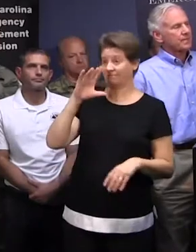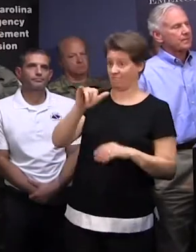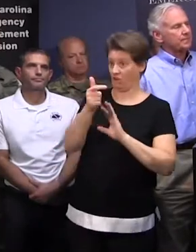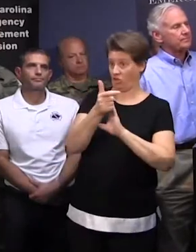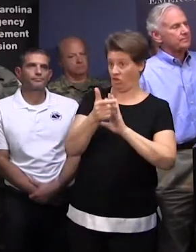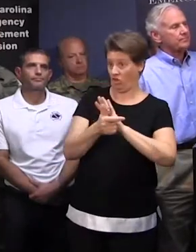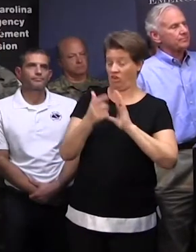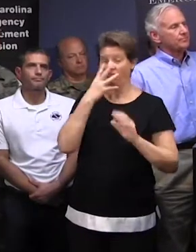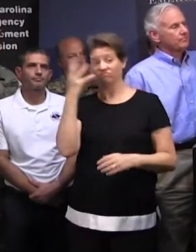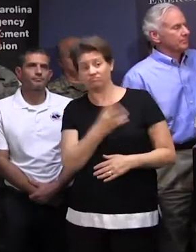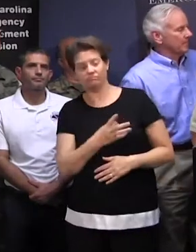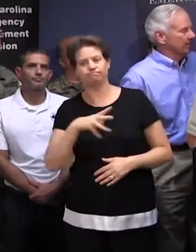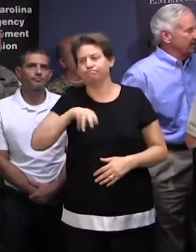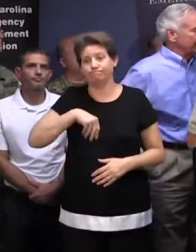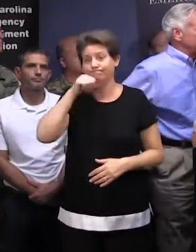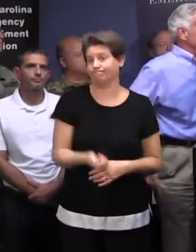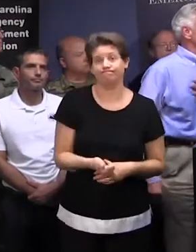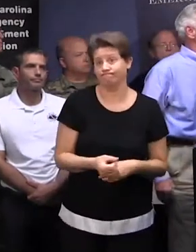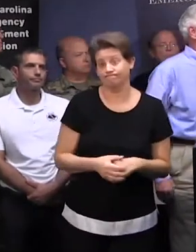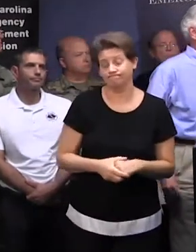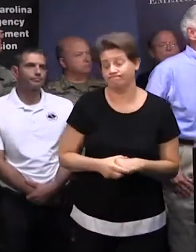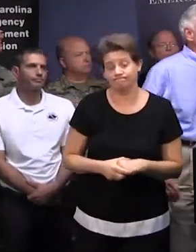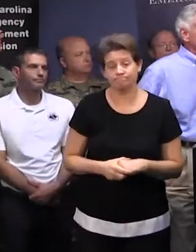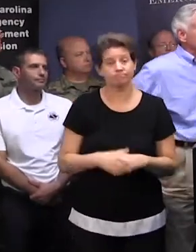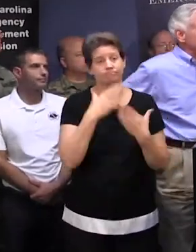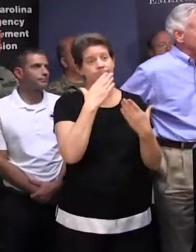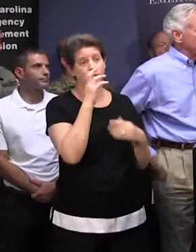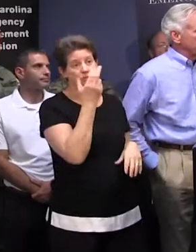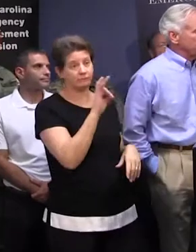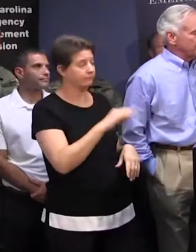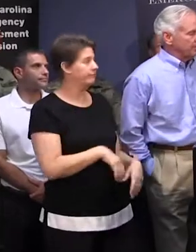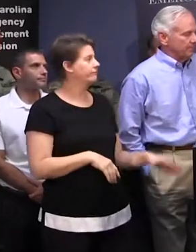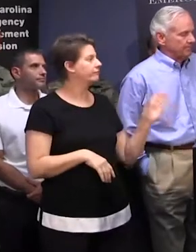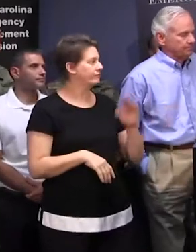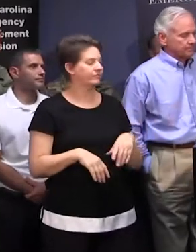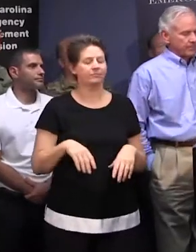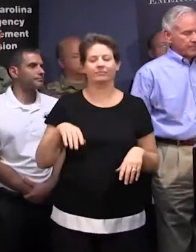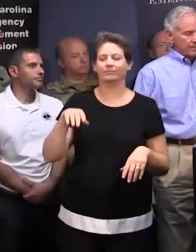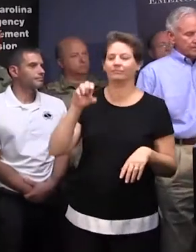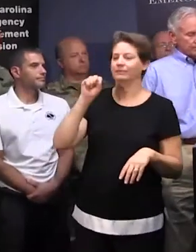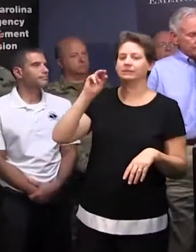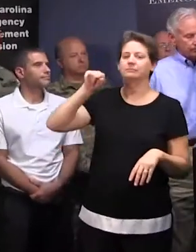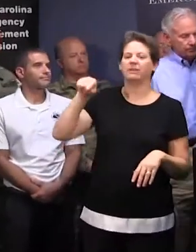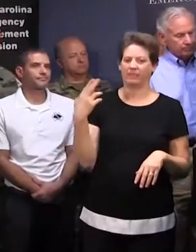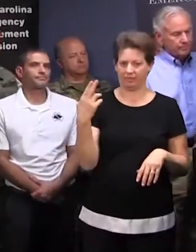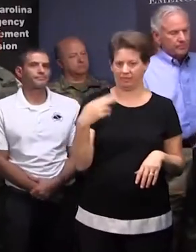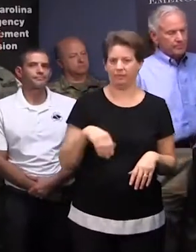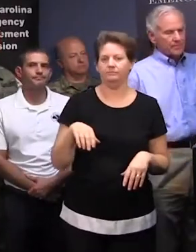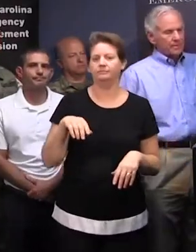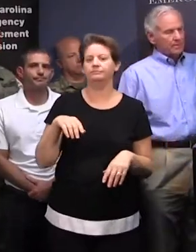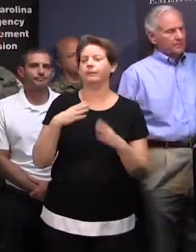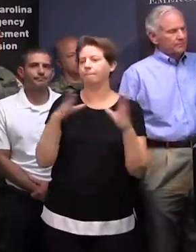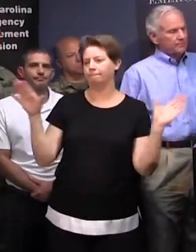will not be tolerated. Thank you, Chief. Director Smith, Department of Public Safety. Thank you, Governor.